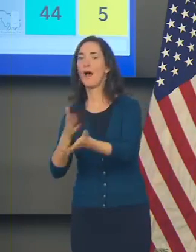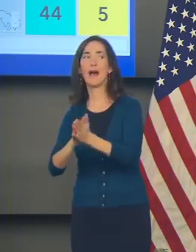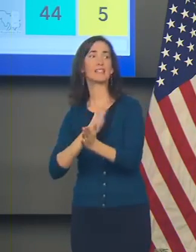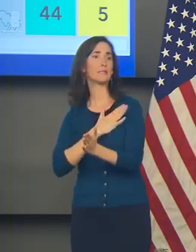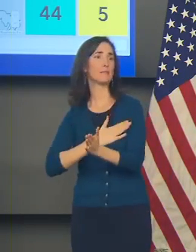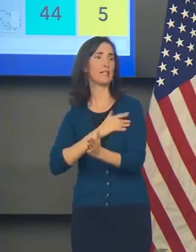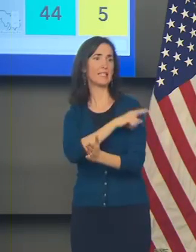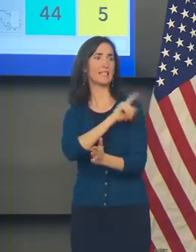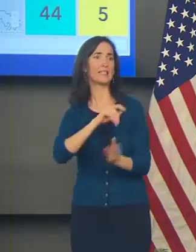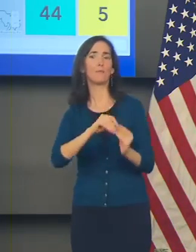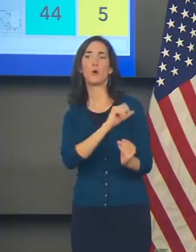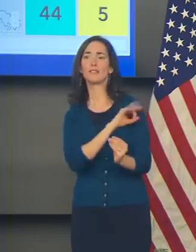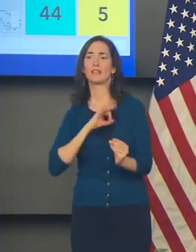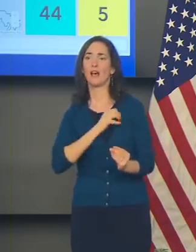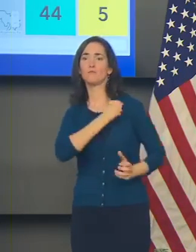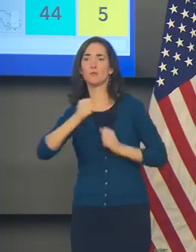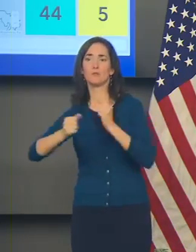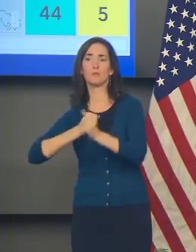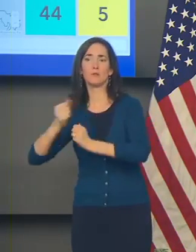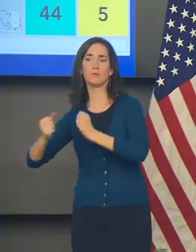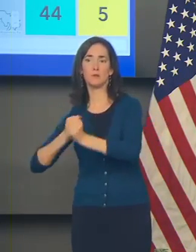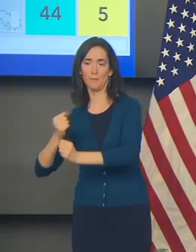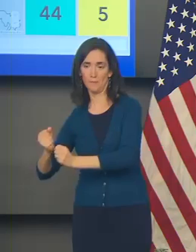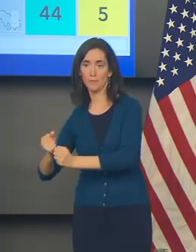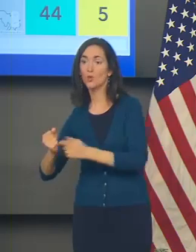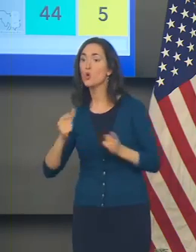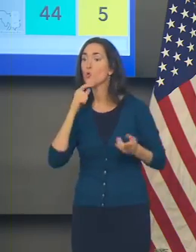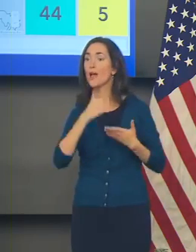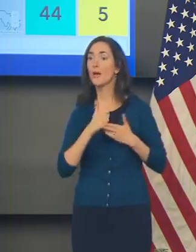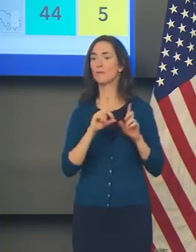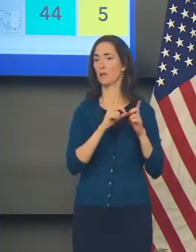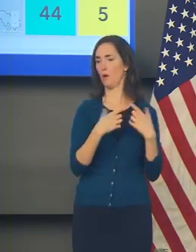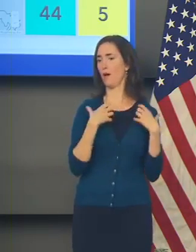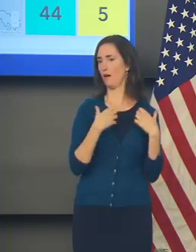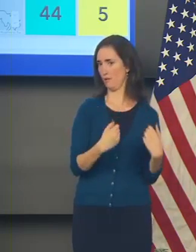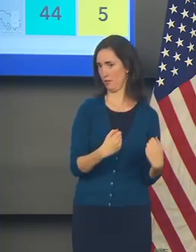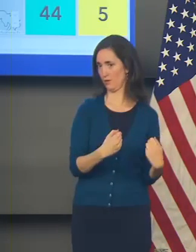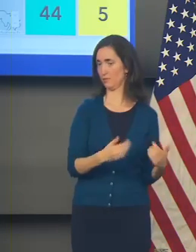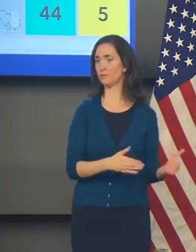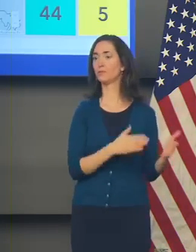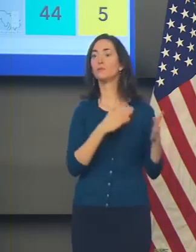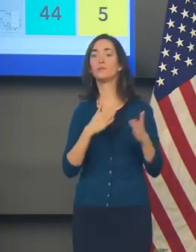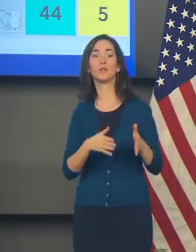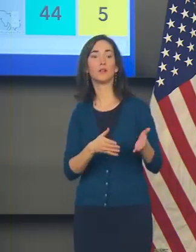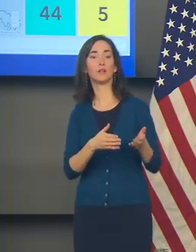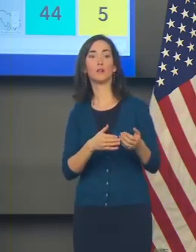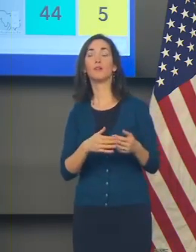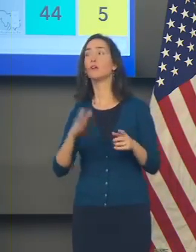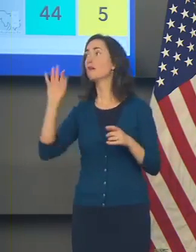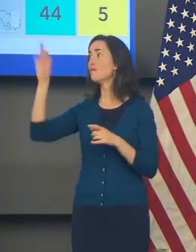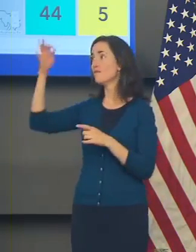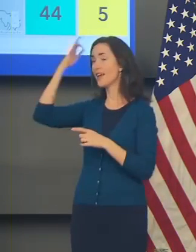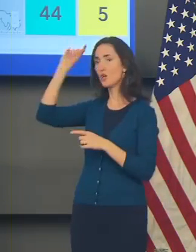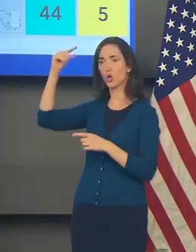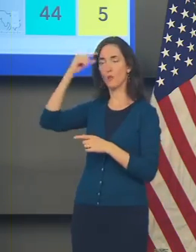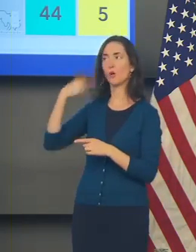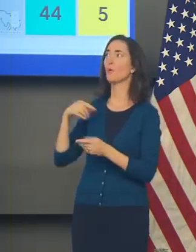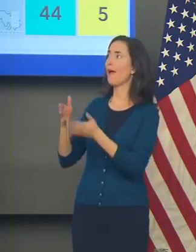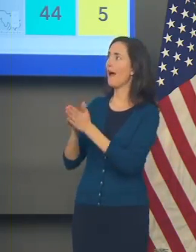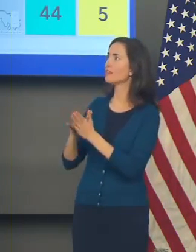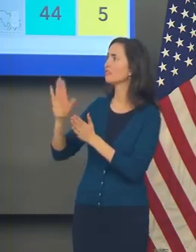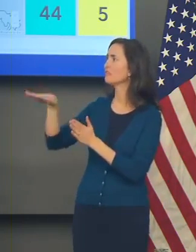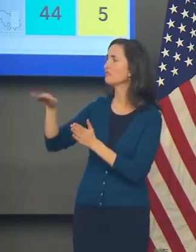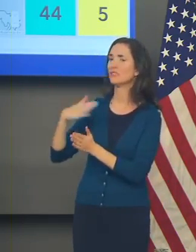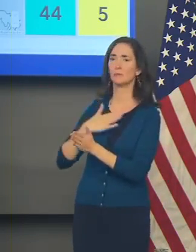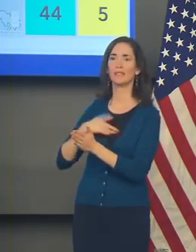The Department of Health is managing these requests. We are requesting additional staffing capacity from the federal government, specifically from